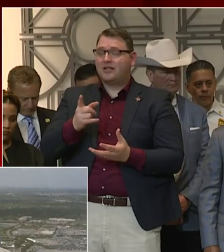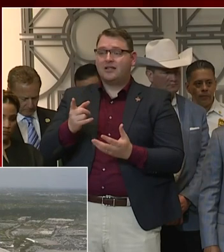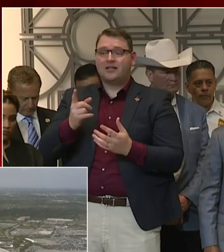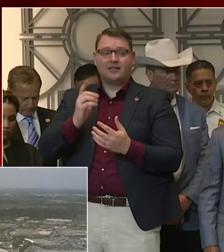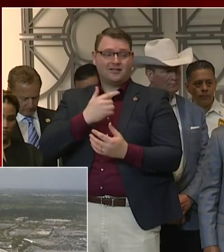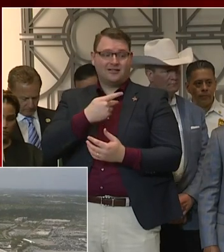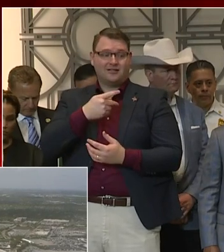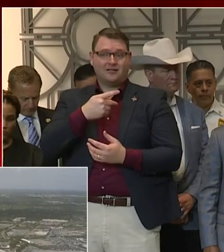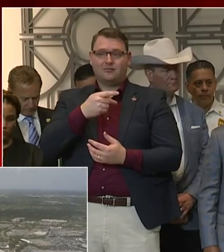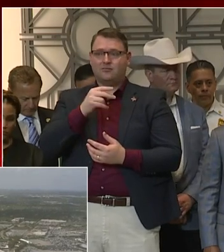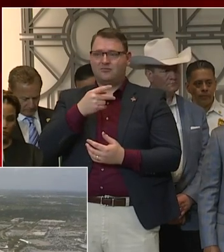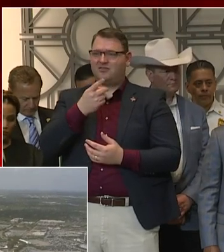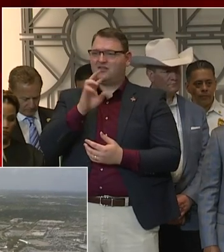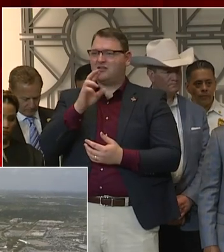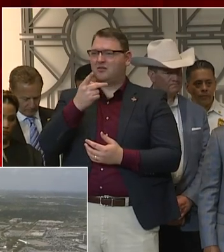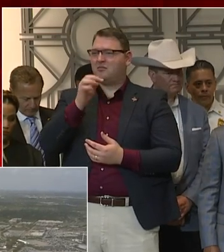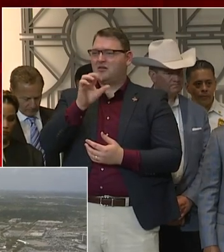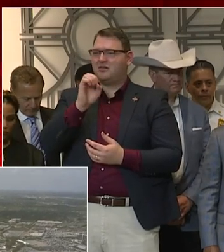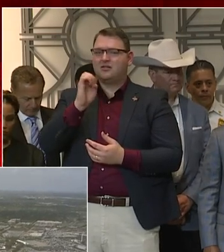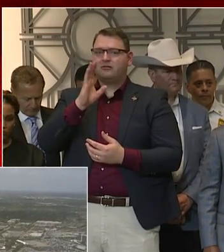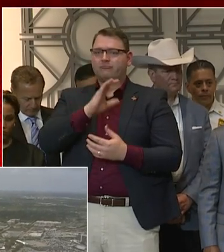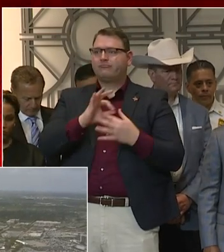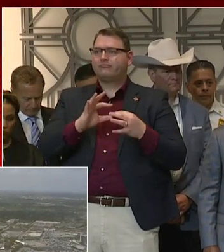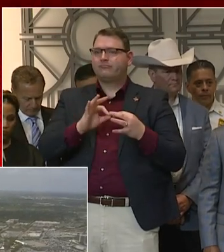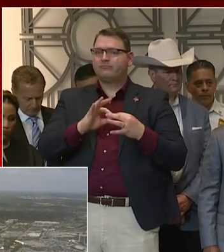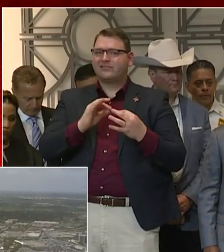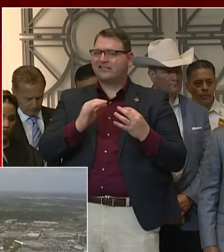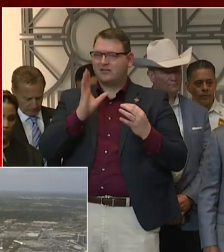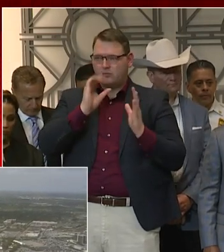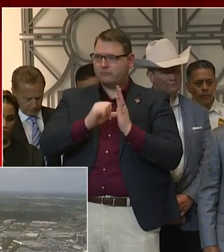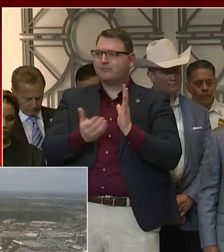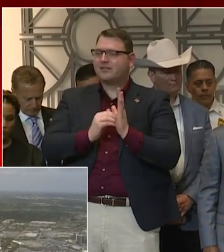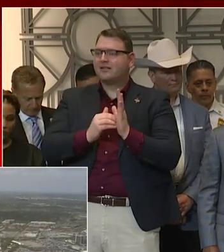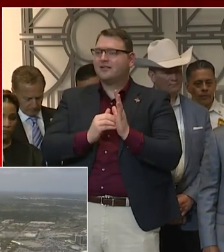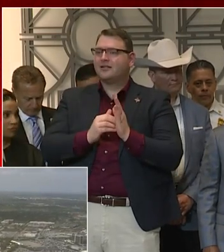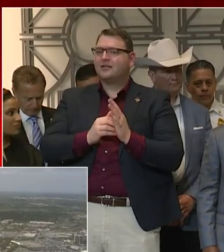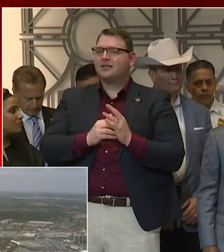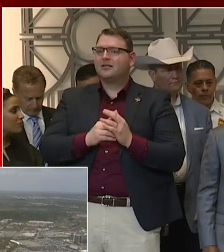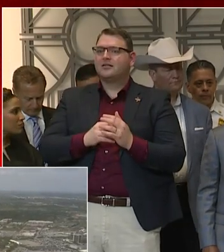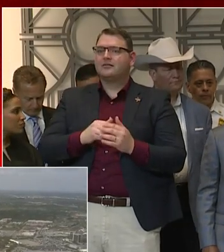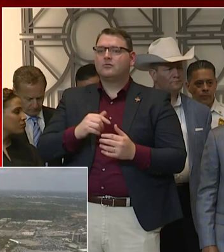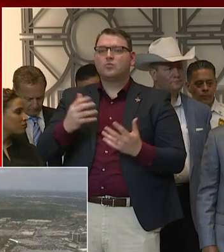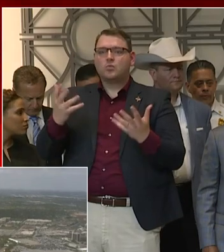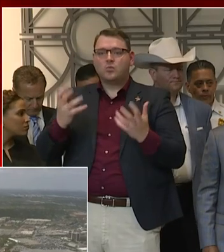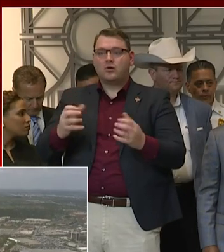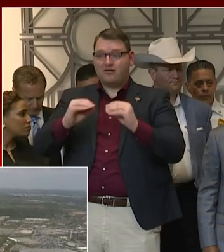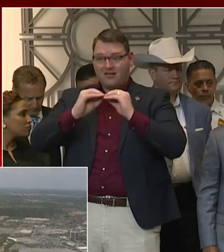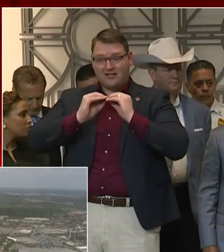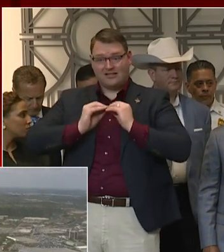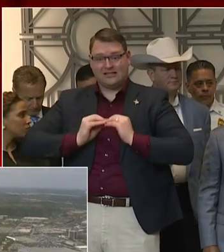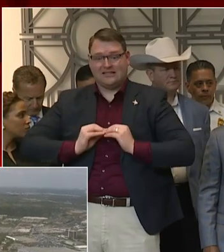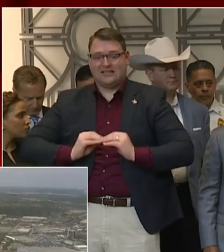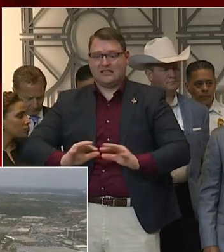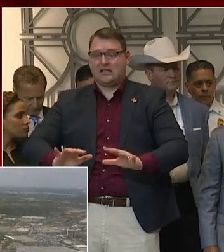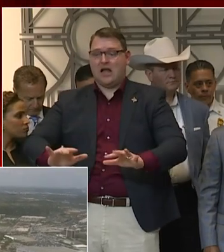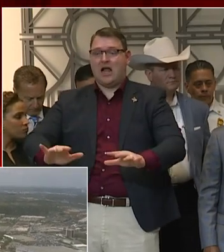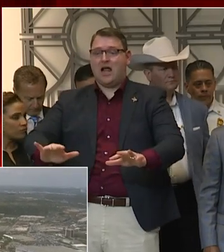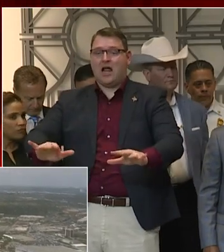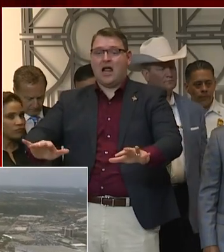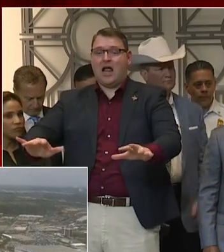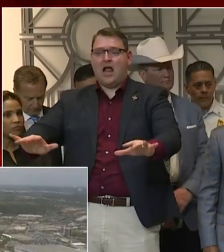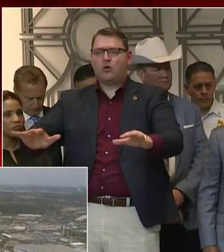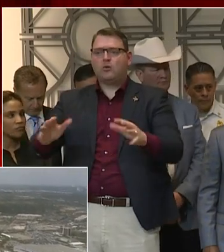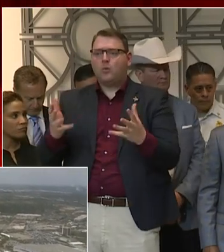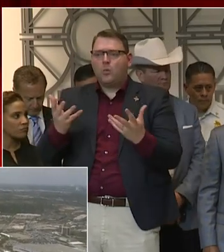surge is not required within the health care entities across our system, not just in Texas Medical Center, but throughout our